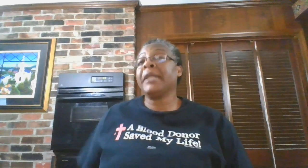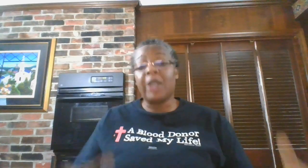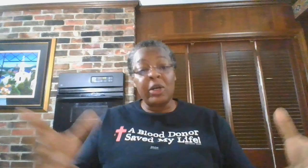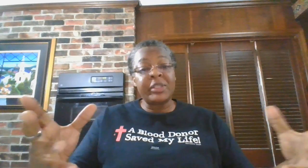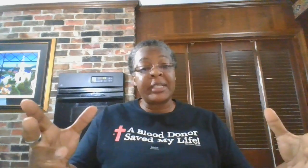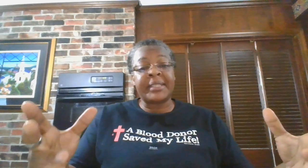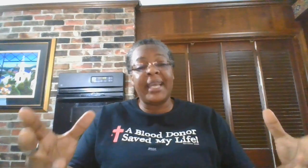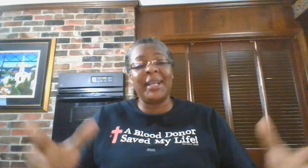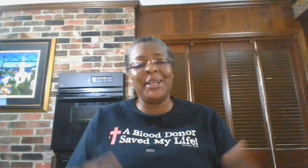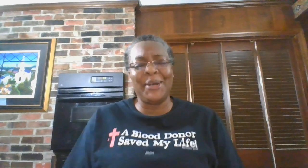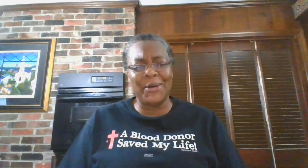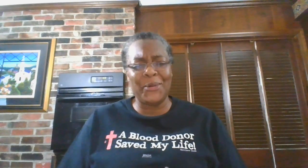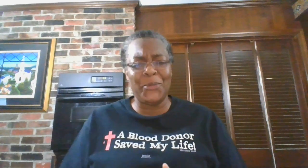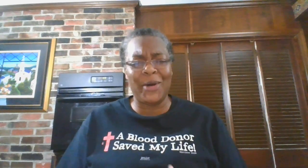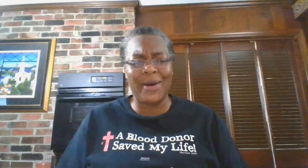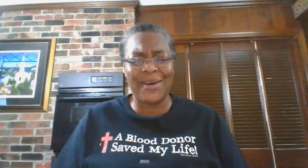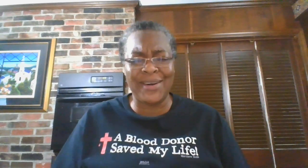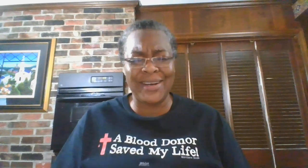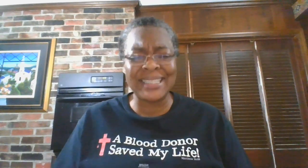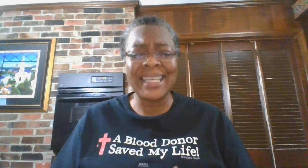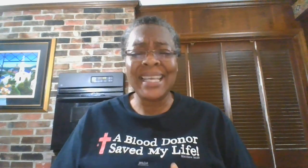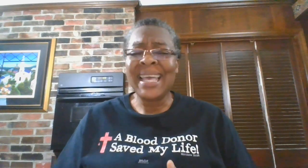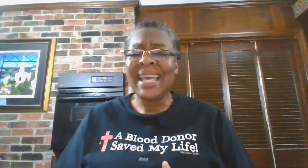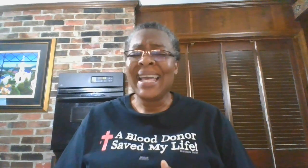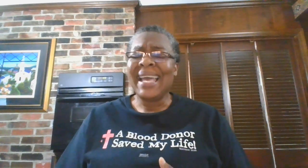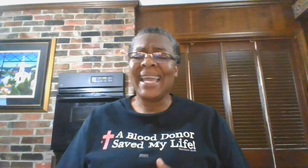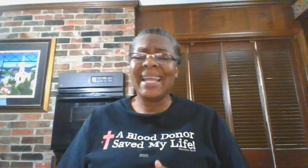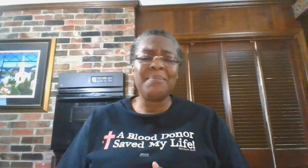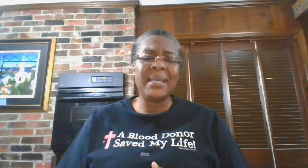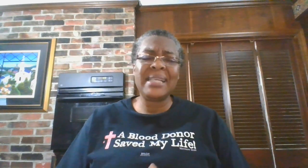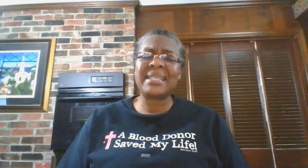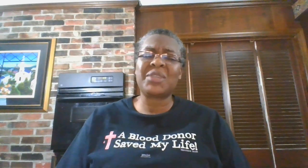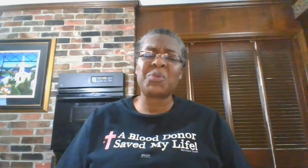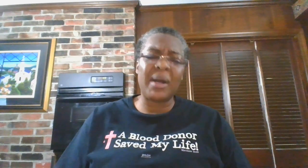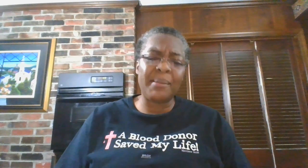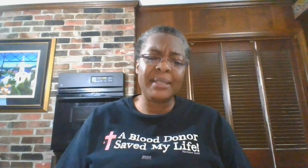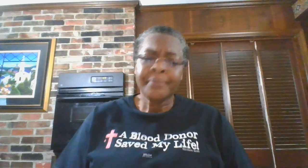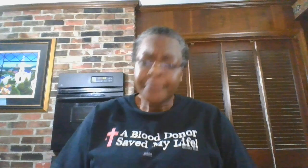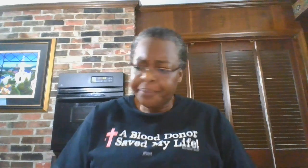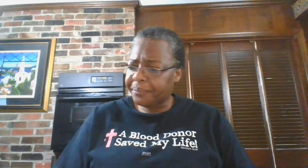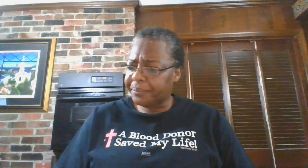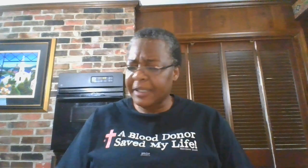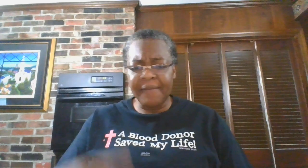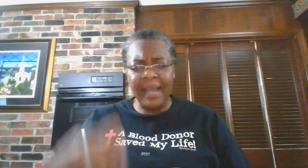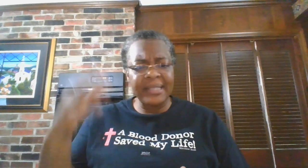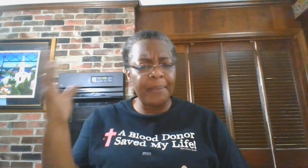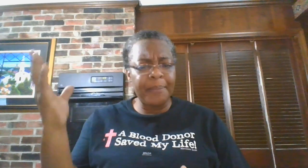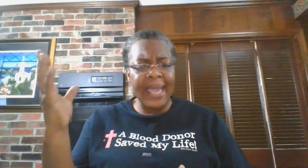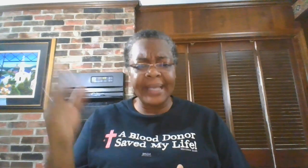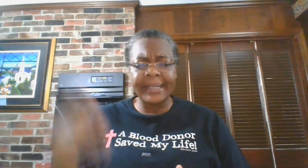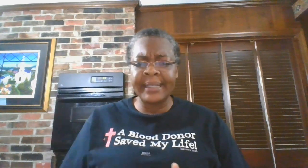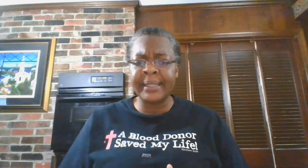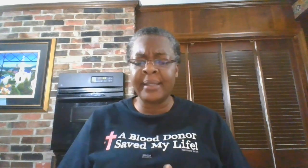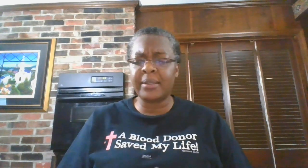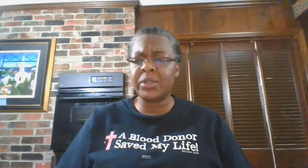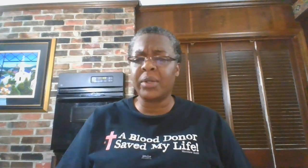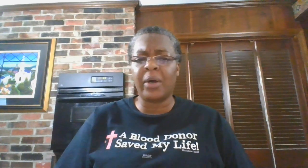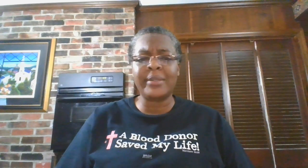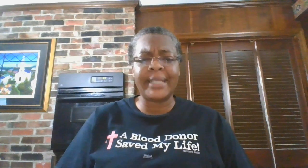he goes to Stella Awards and he meets this woman, invites her back to the hotel.